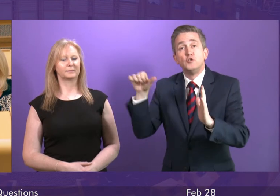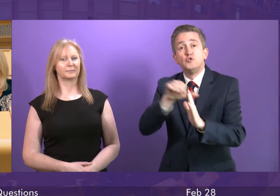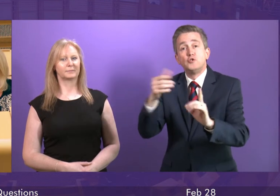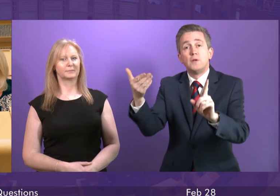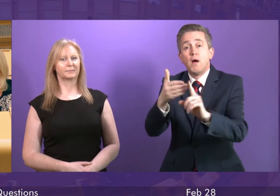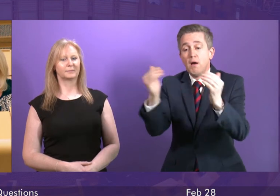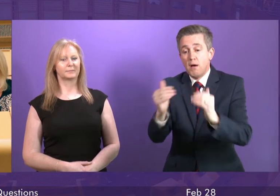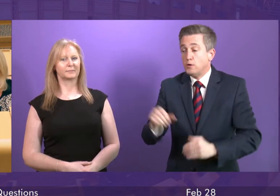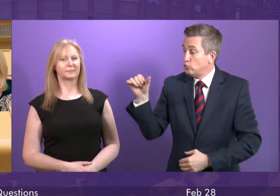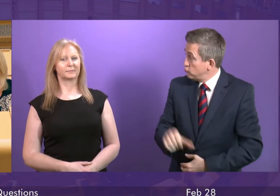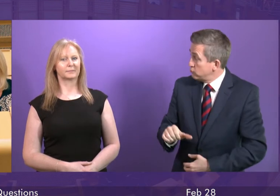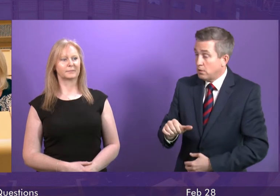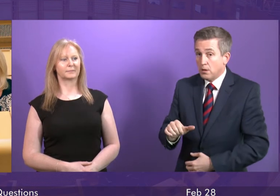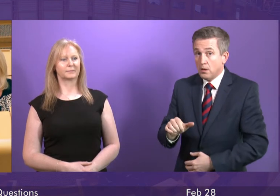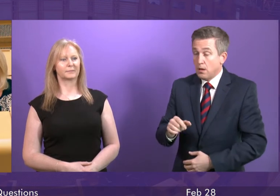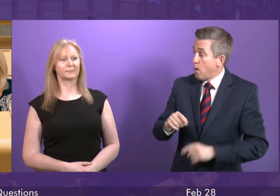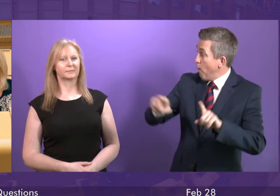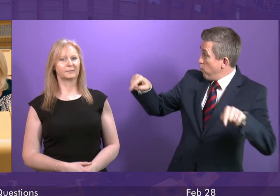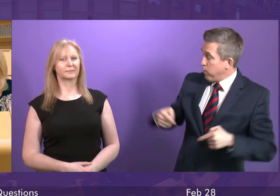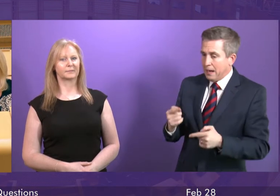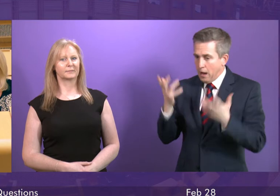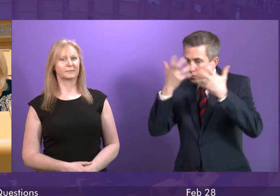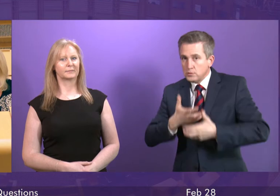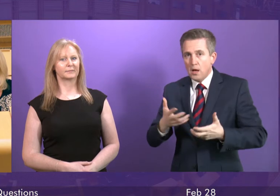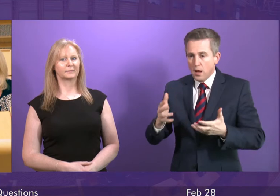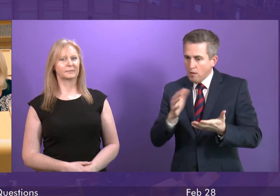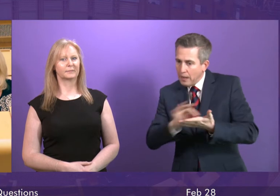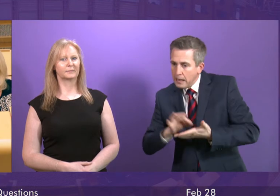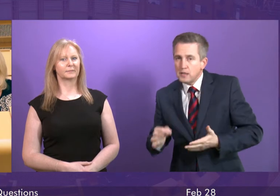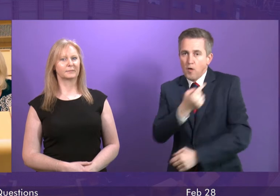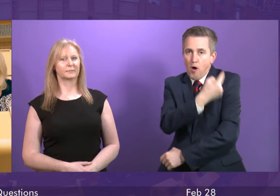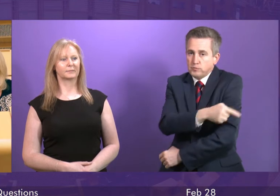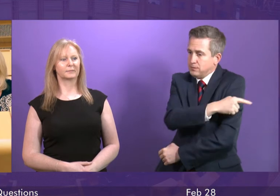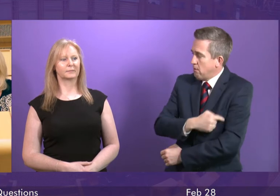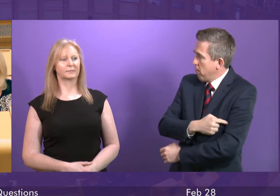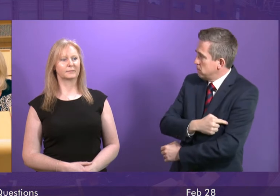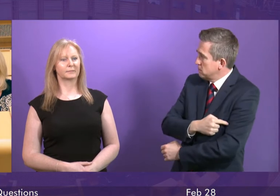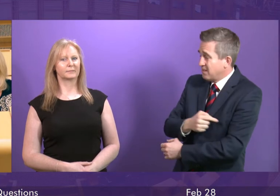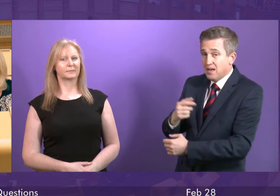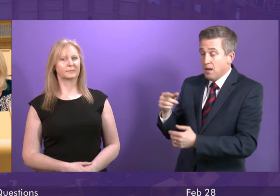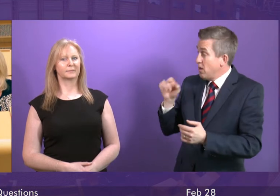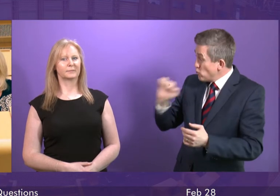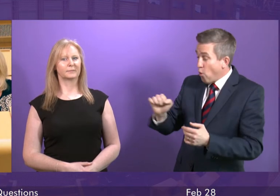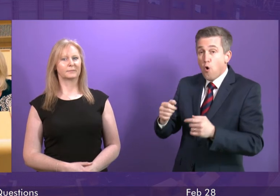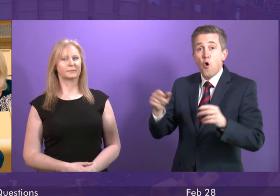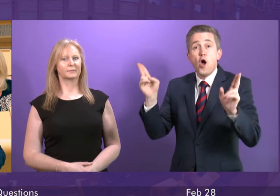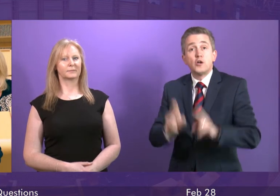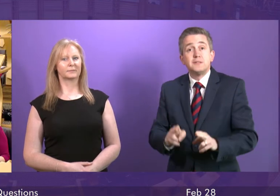confidence in the cleanliness of hospitals, the record under the Scottish Government isn't to cut the number of inspections by half. Doesn't the First Minister